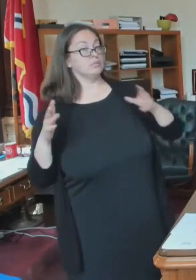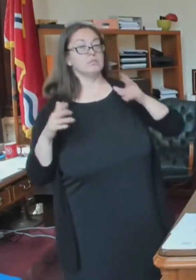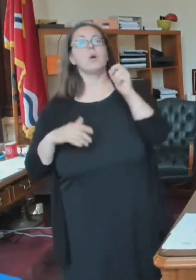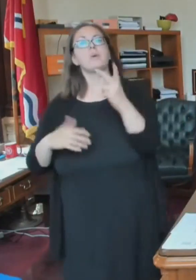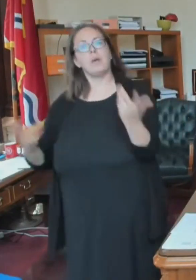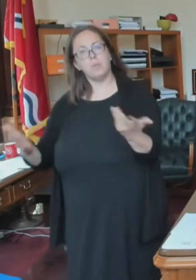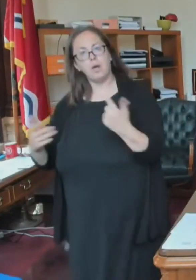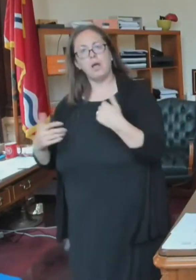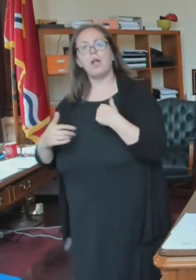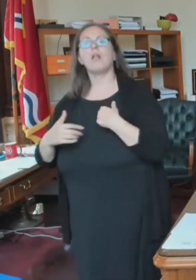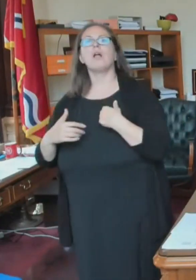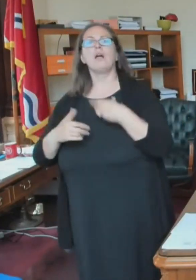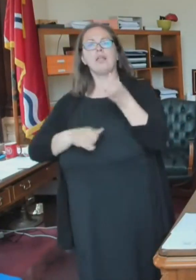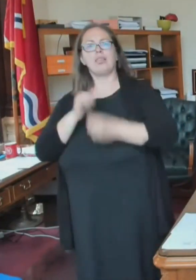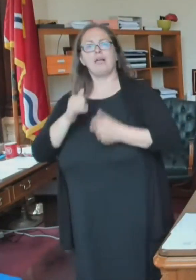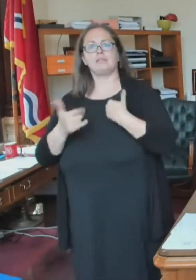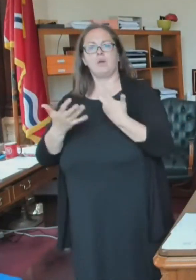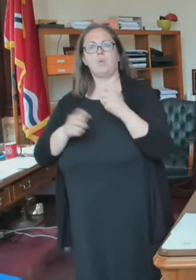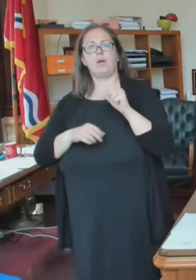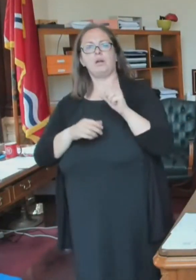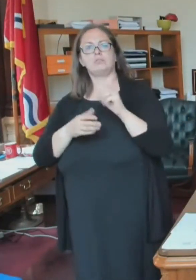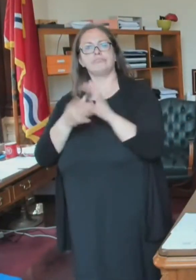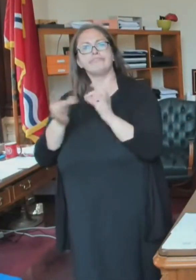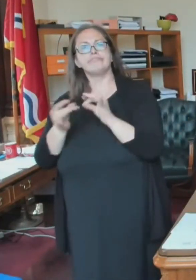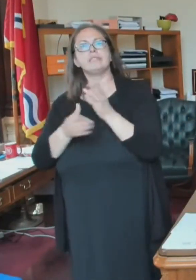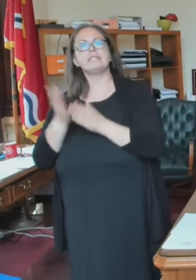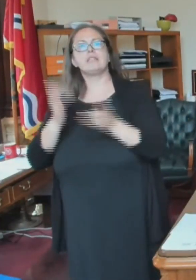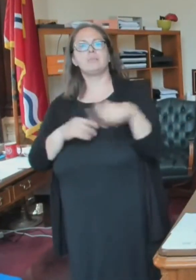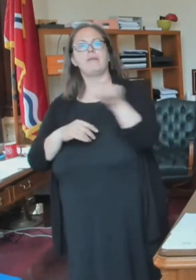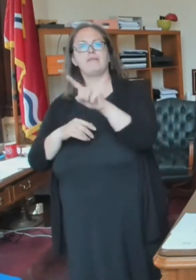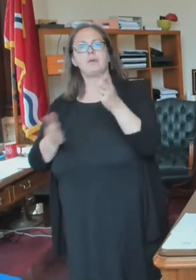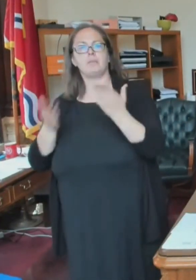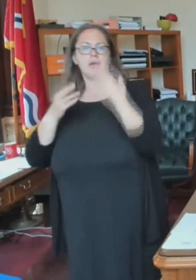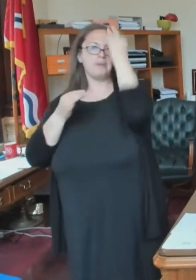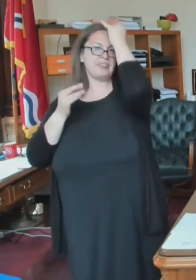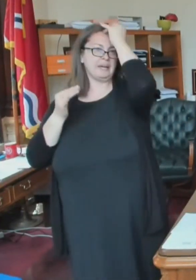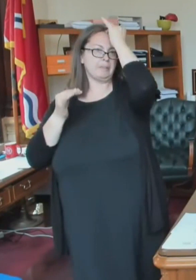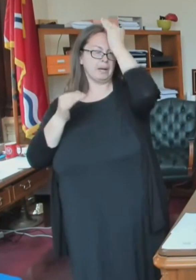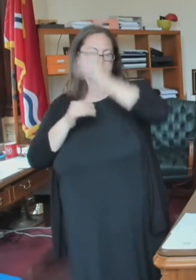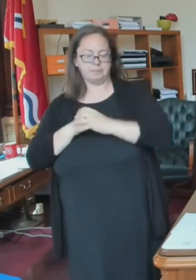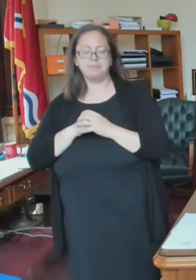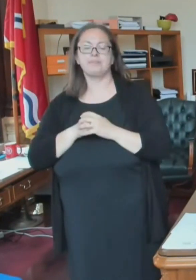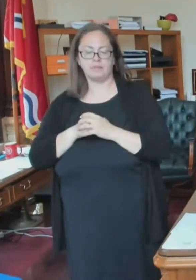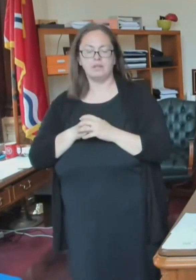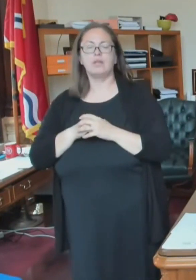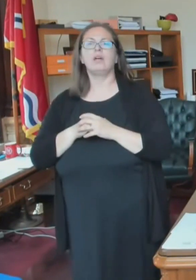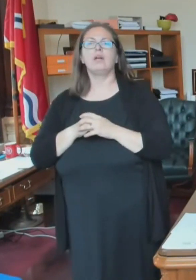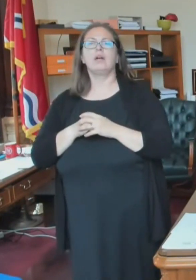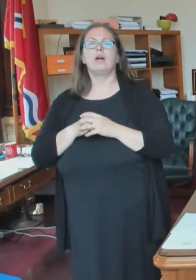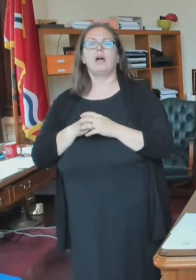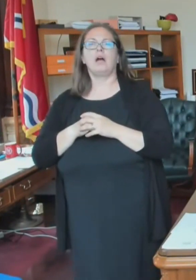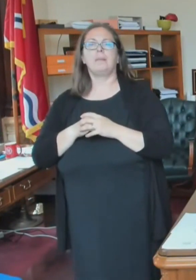All right, well, let me just close with something that some of you may be thinking about. You know,